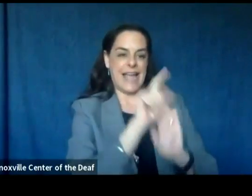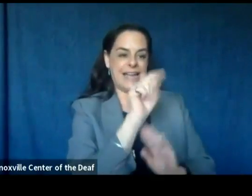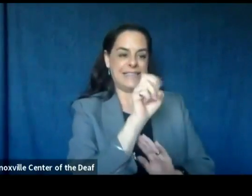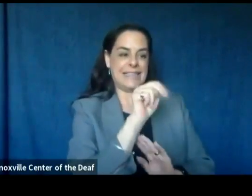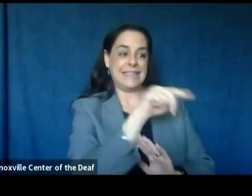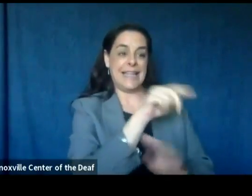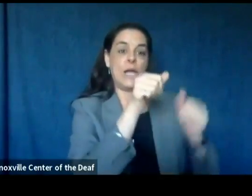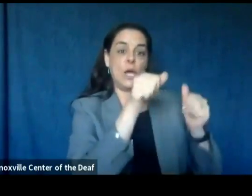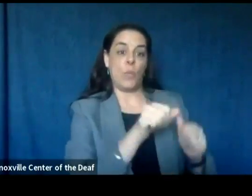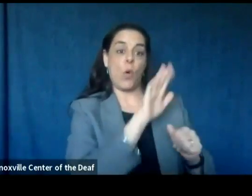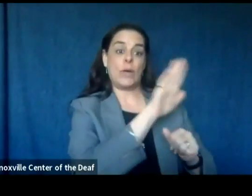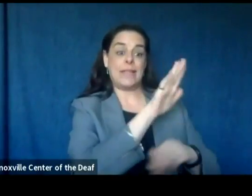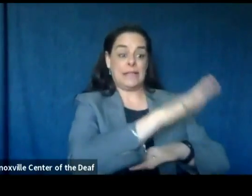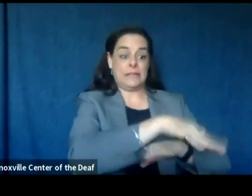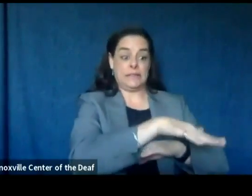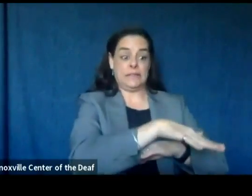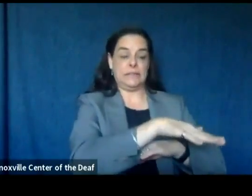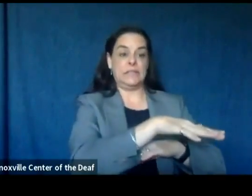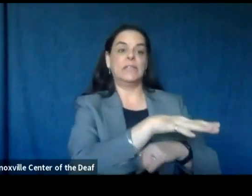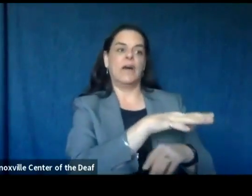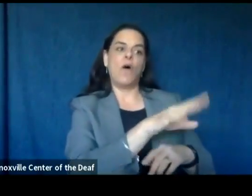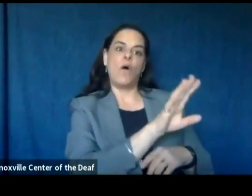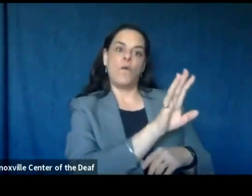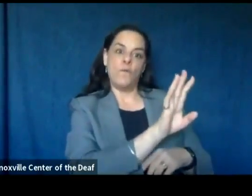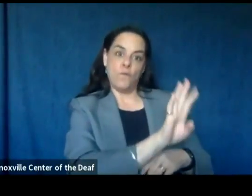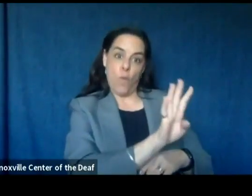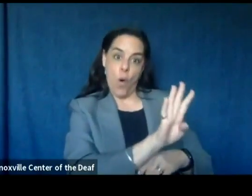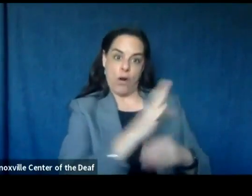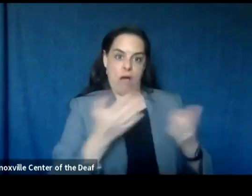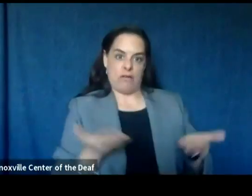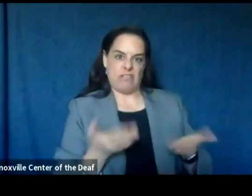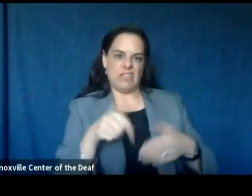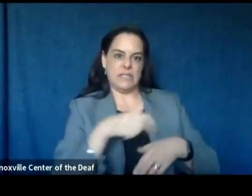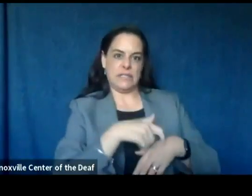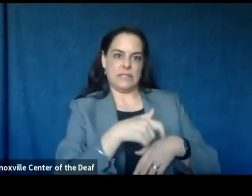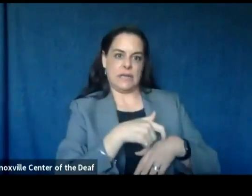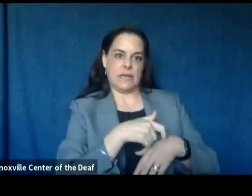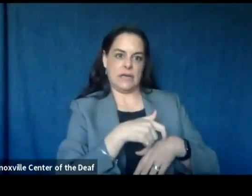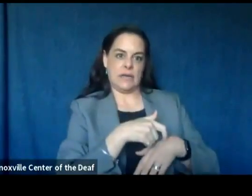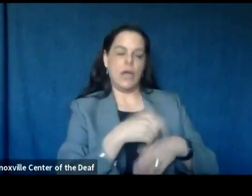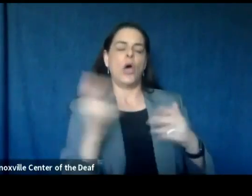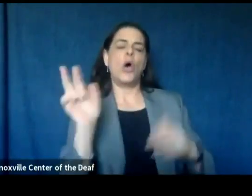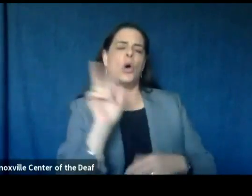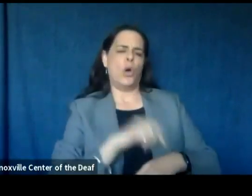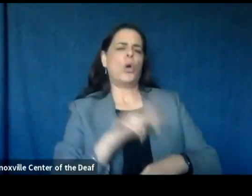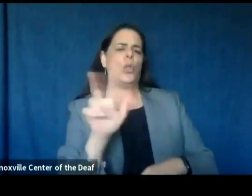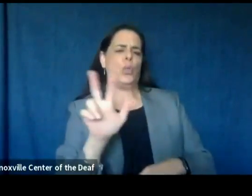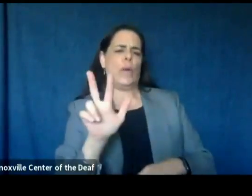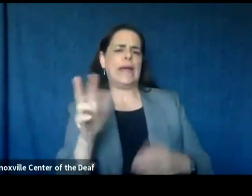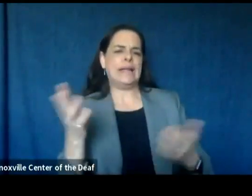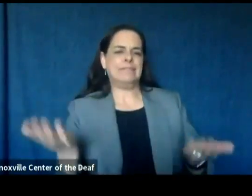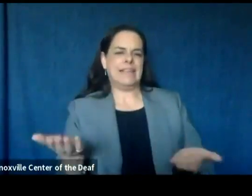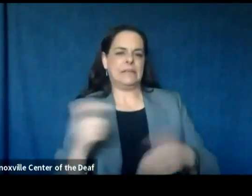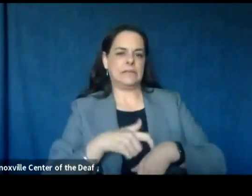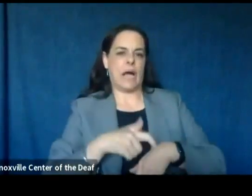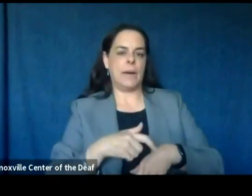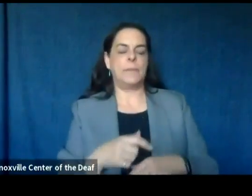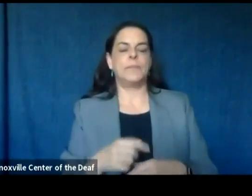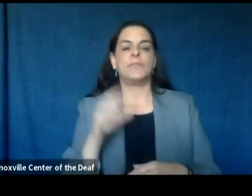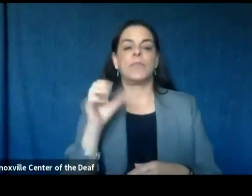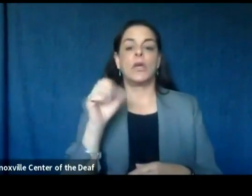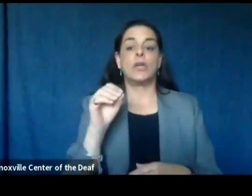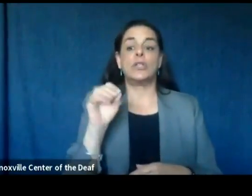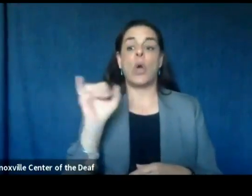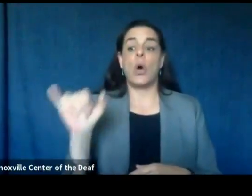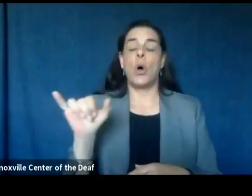central time which is actually 4 p.m here or is it 3 p.m here sorry um so lab